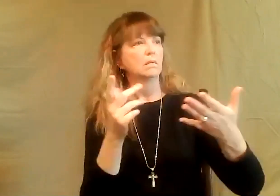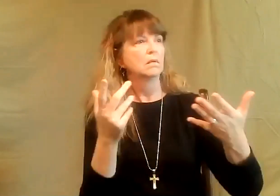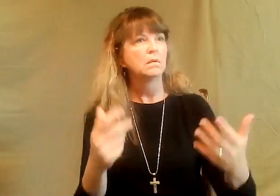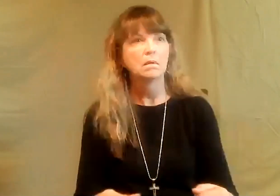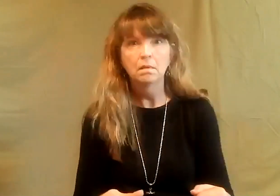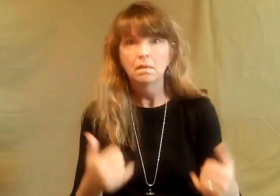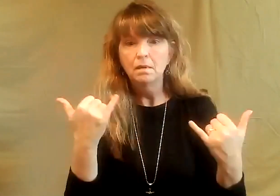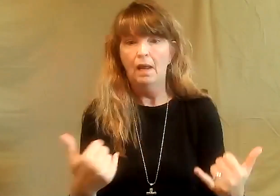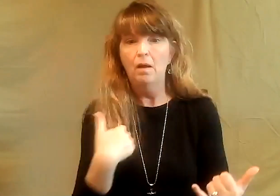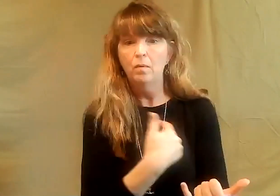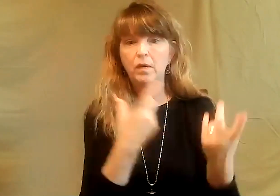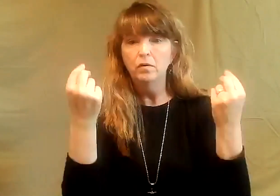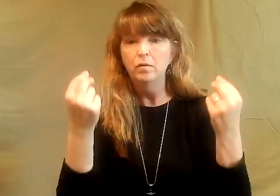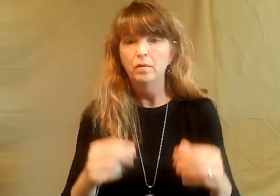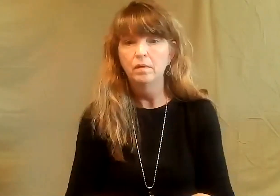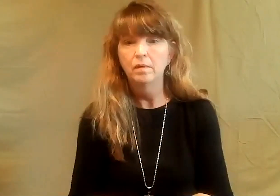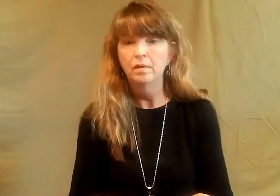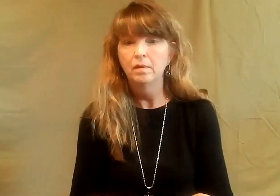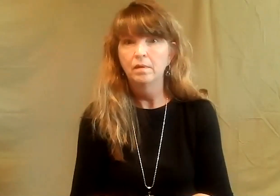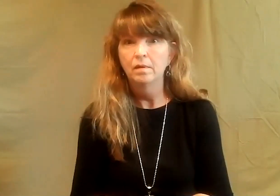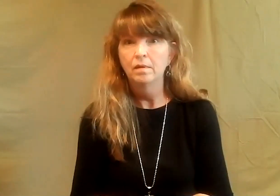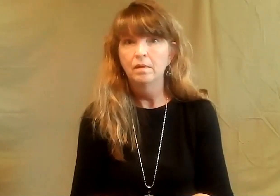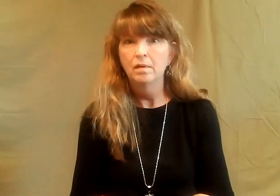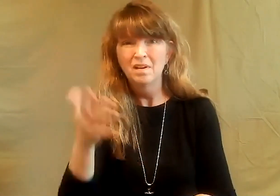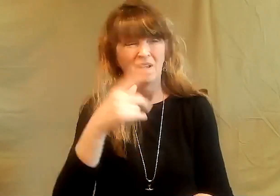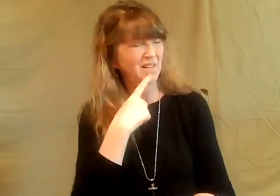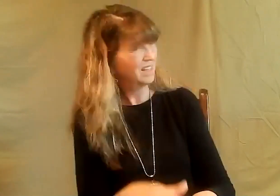A big wall. And doesn't know what he's going to do.